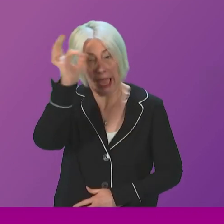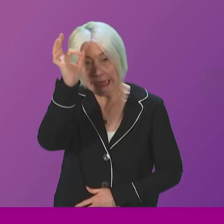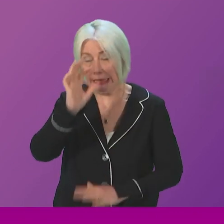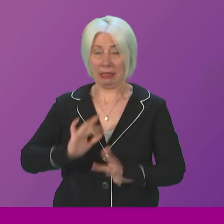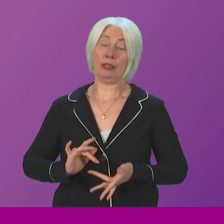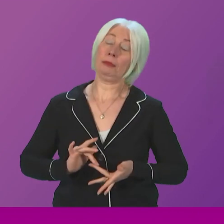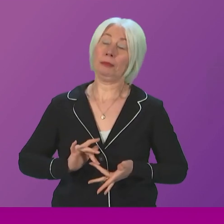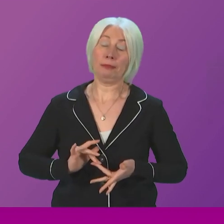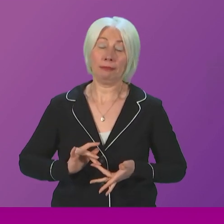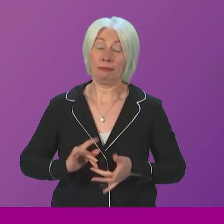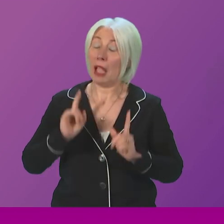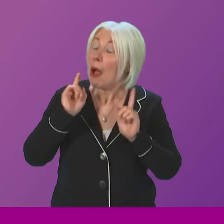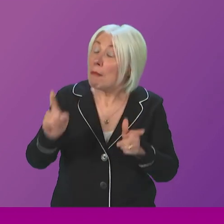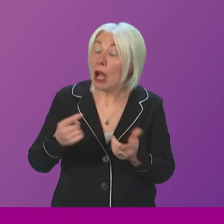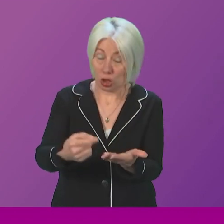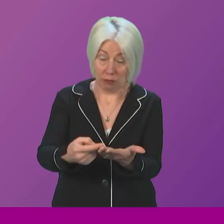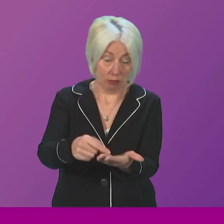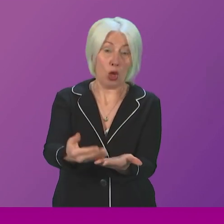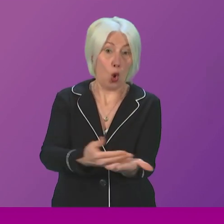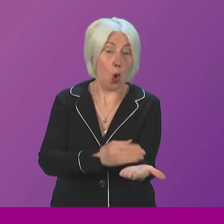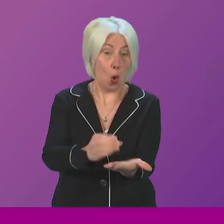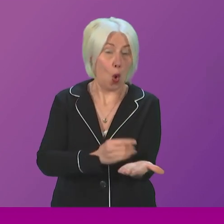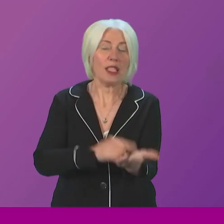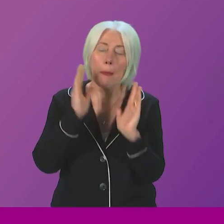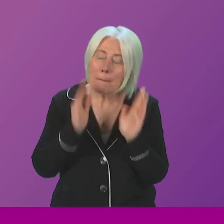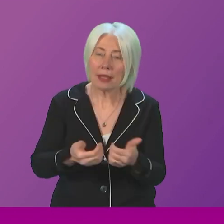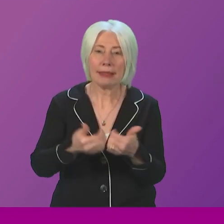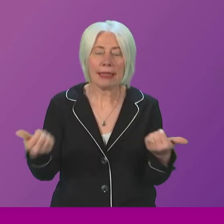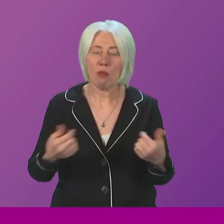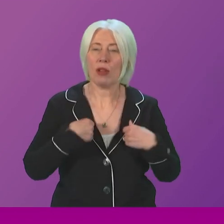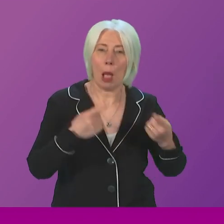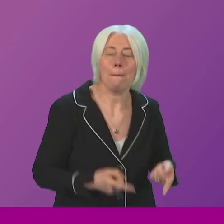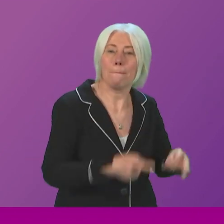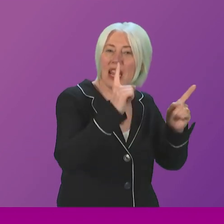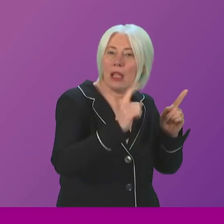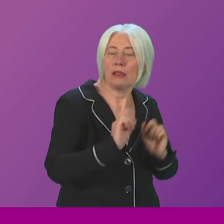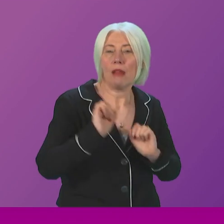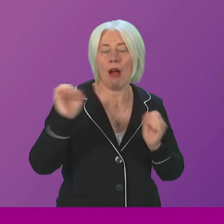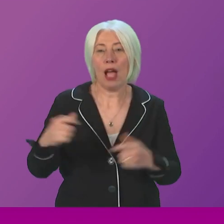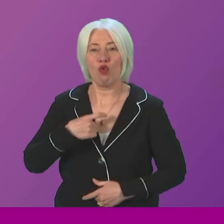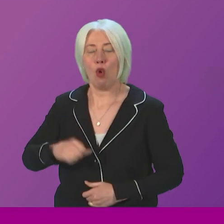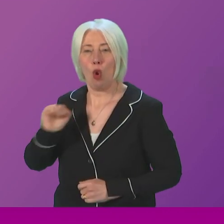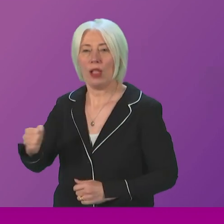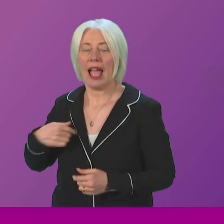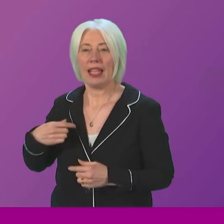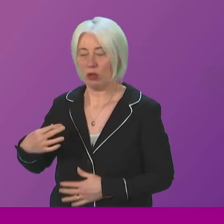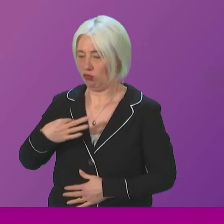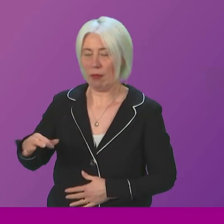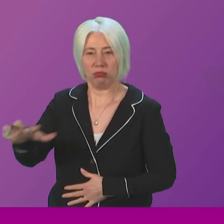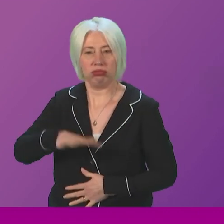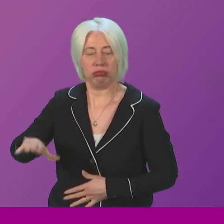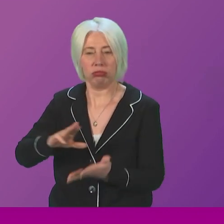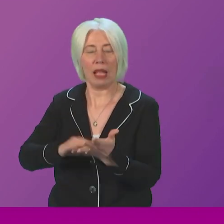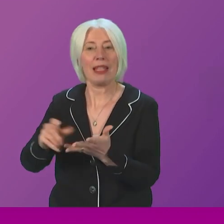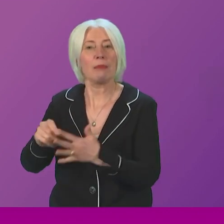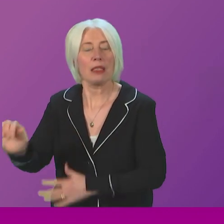Ministerial Code states that you must keep separate the roles of a minister and their role as a constituency MSP.